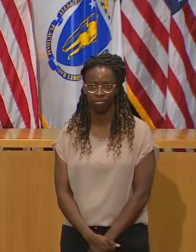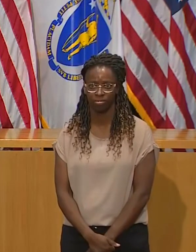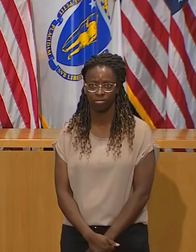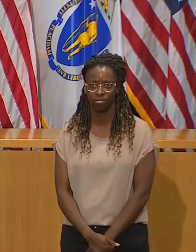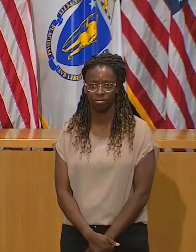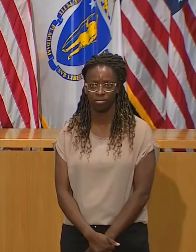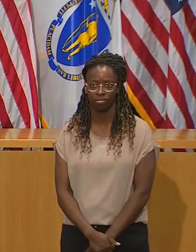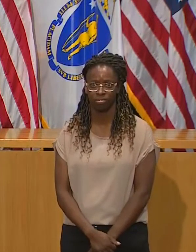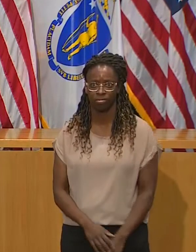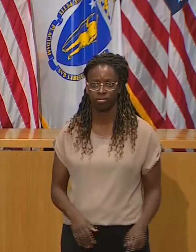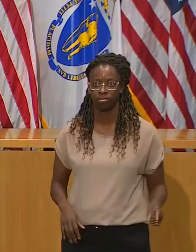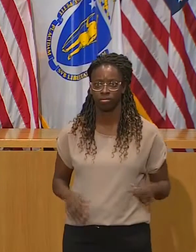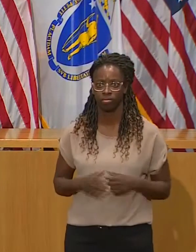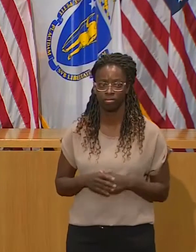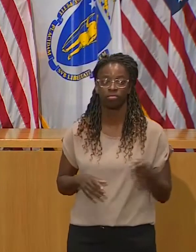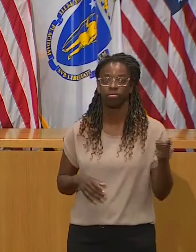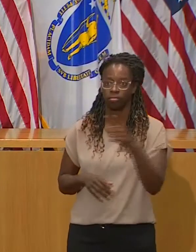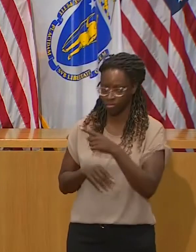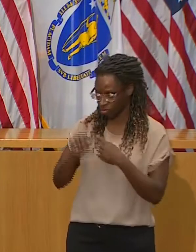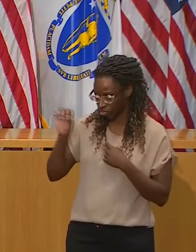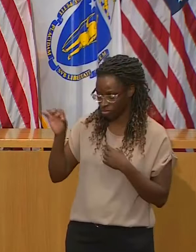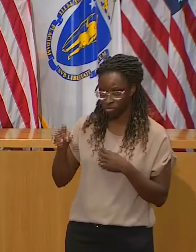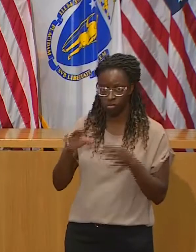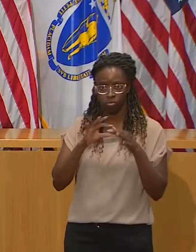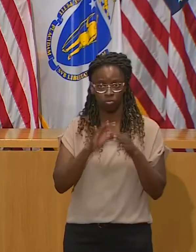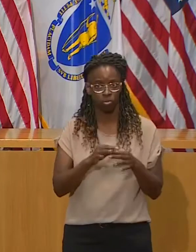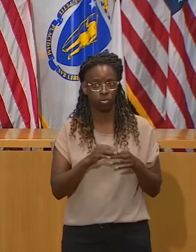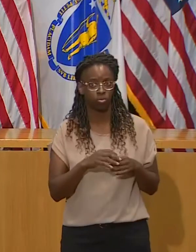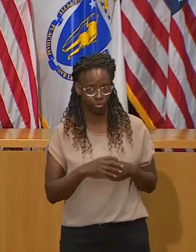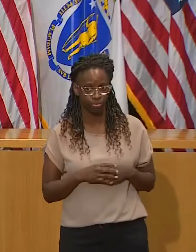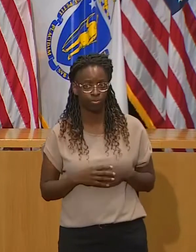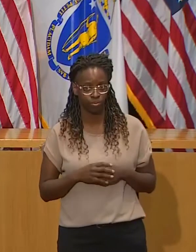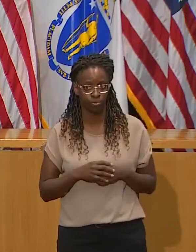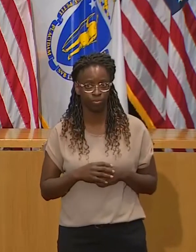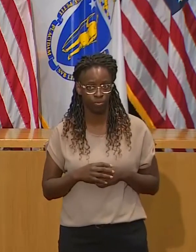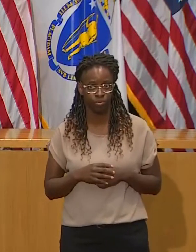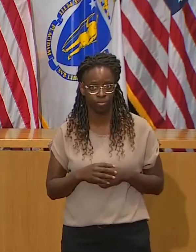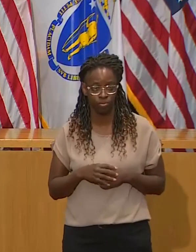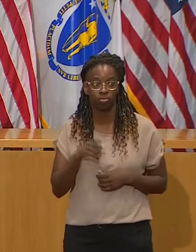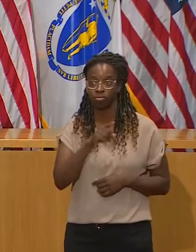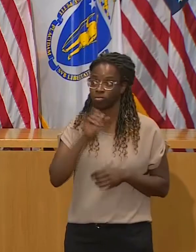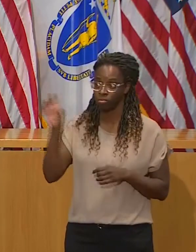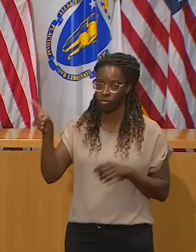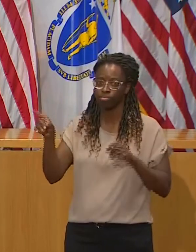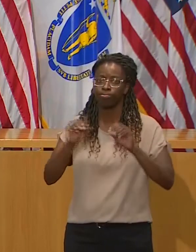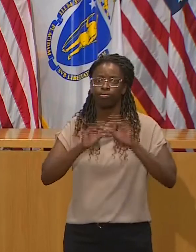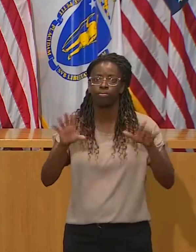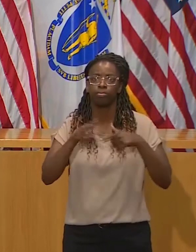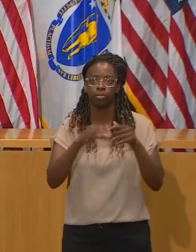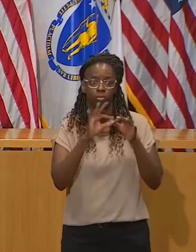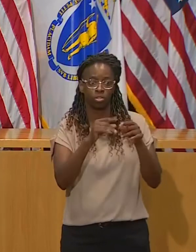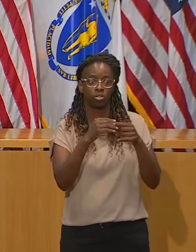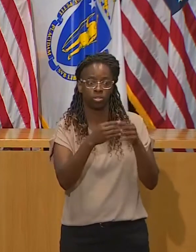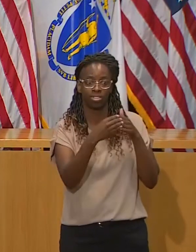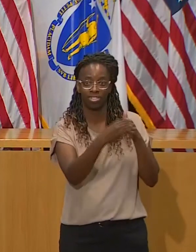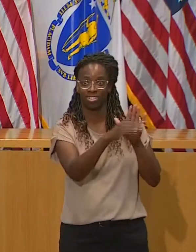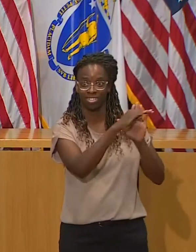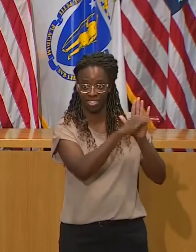some of it, I if you don't do some of it, mean, ABCC will inspect you and fine you. Yeah. I